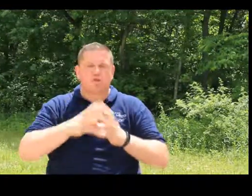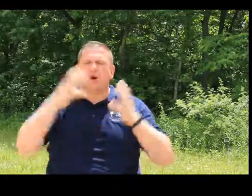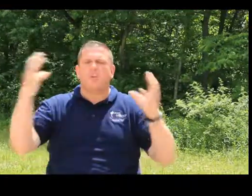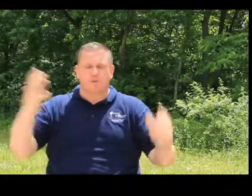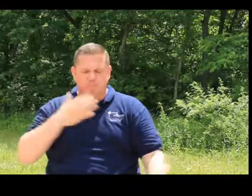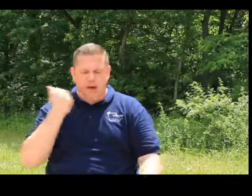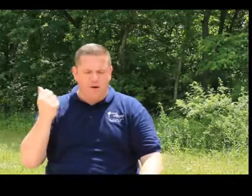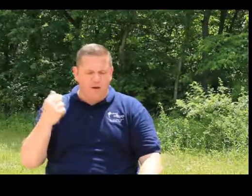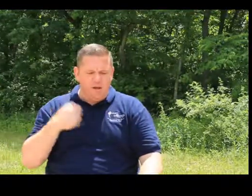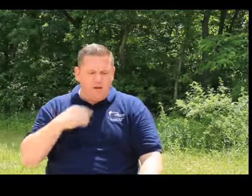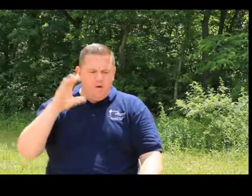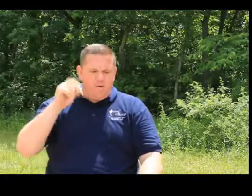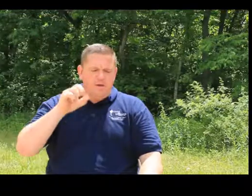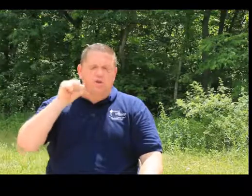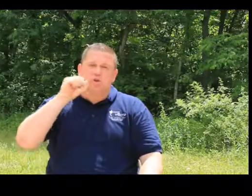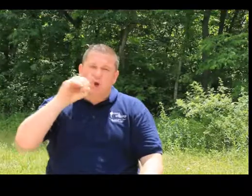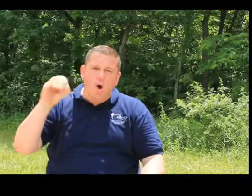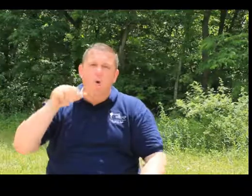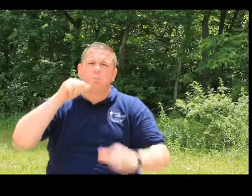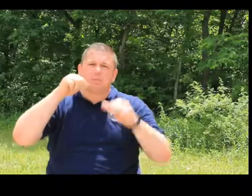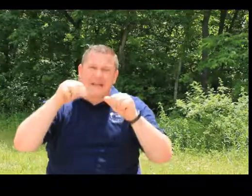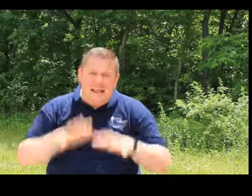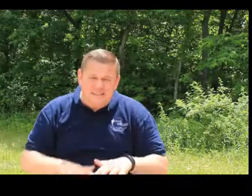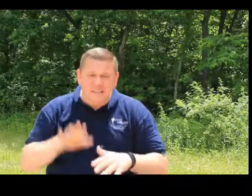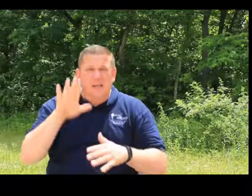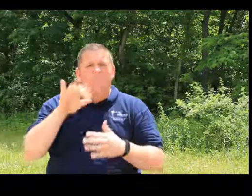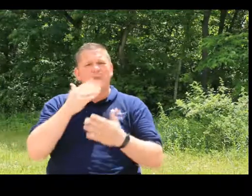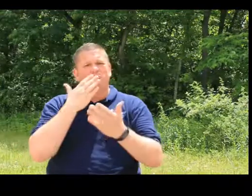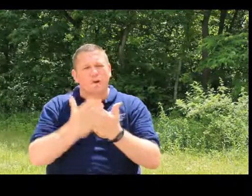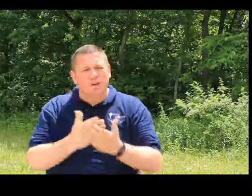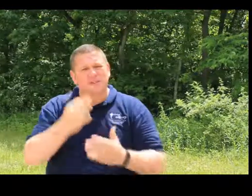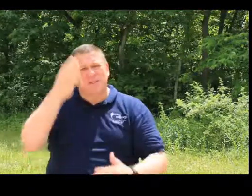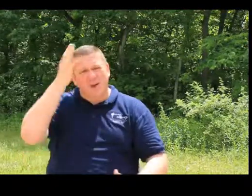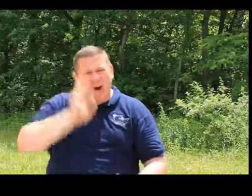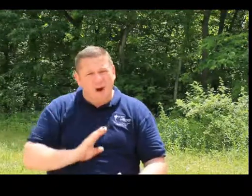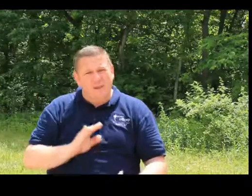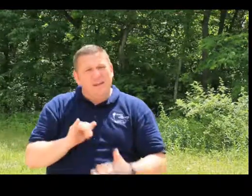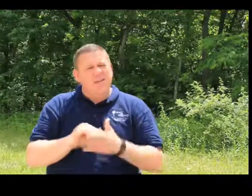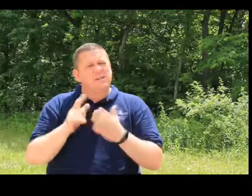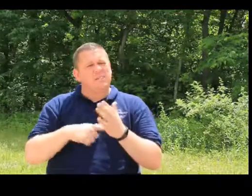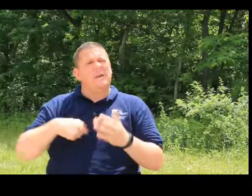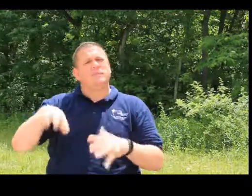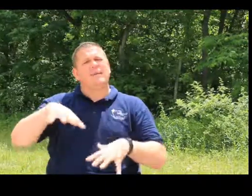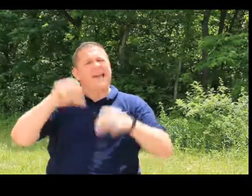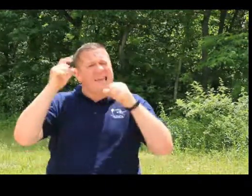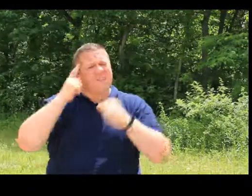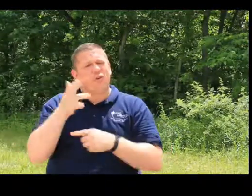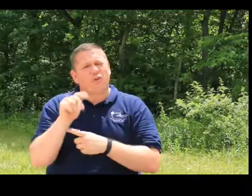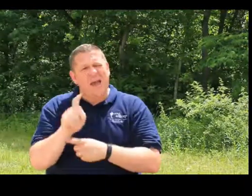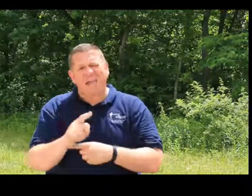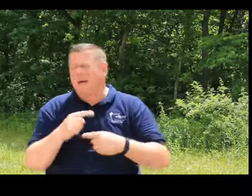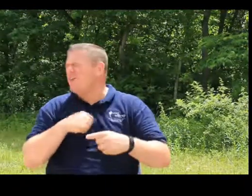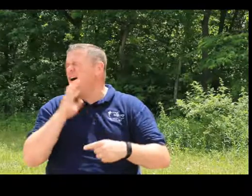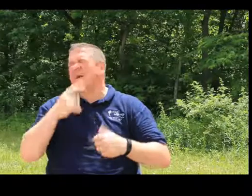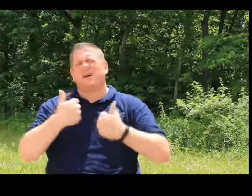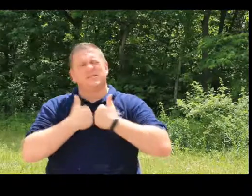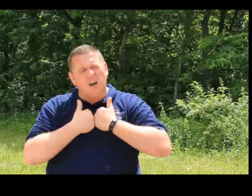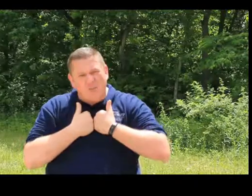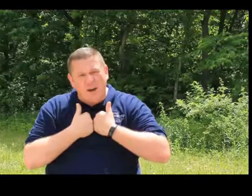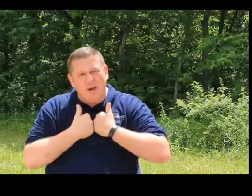so much better. We've been so blessed by the goodness of God that sometimes we take it for granted. I'm talking about myself right here.